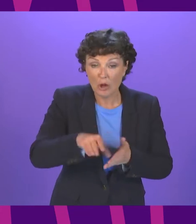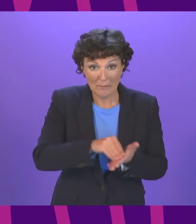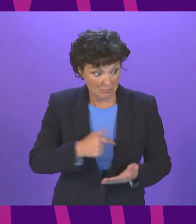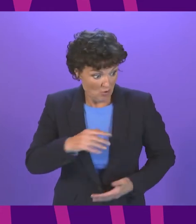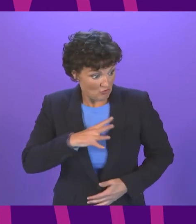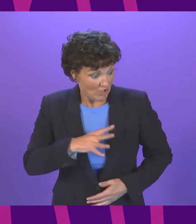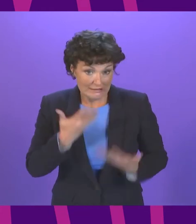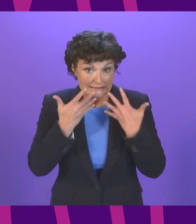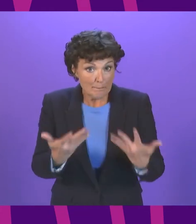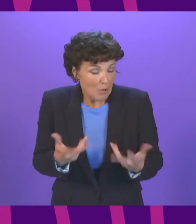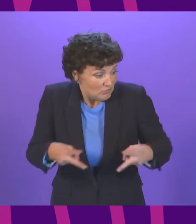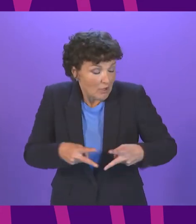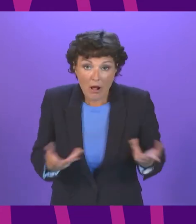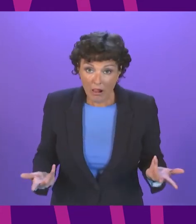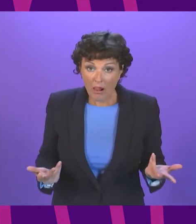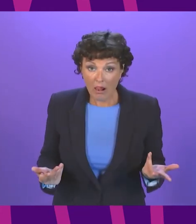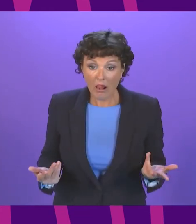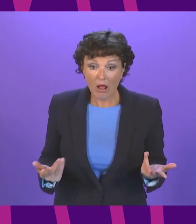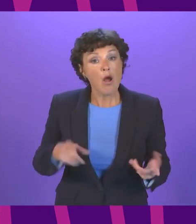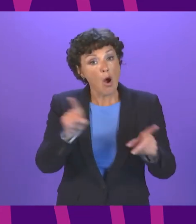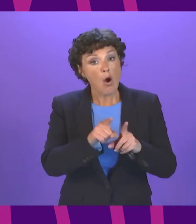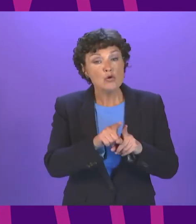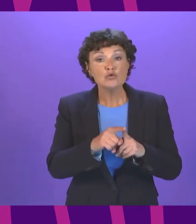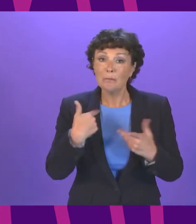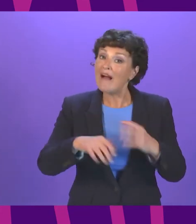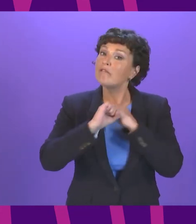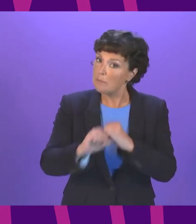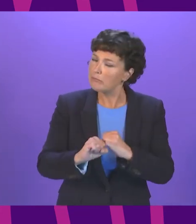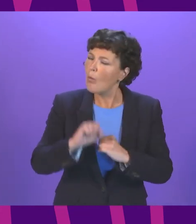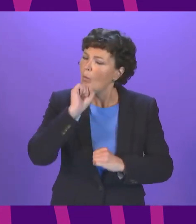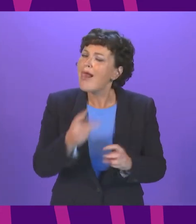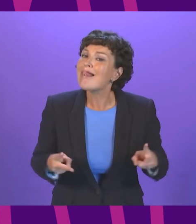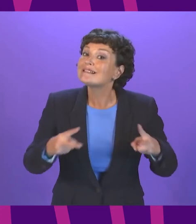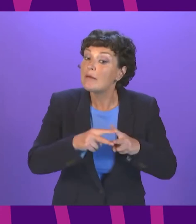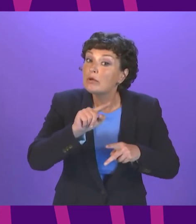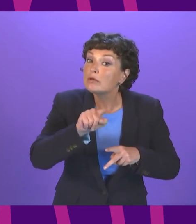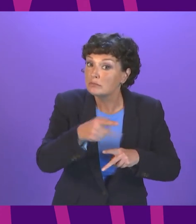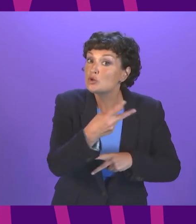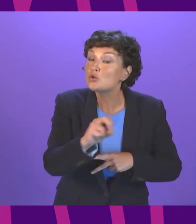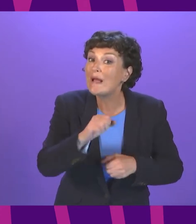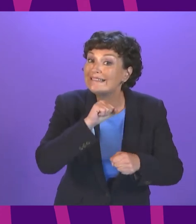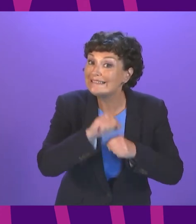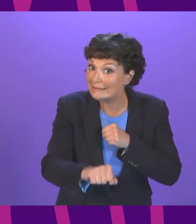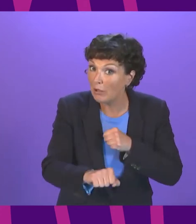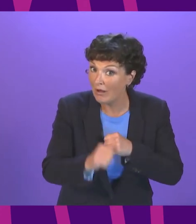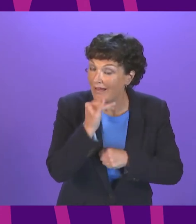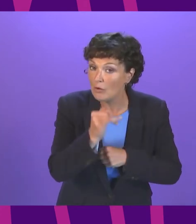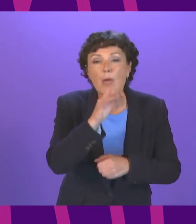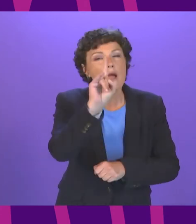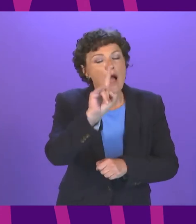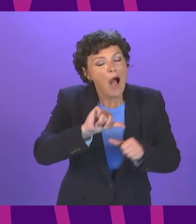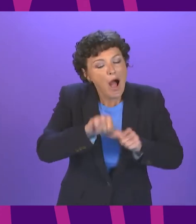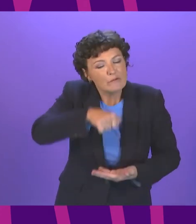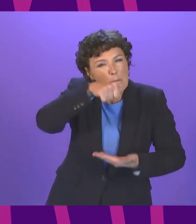originally asked to do. And we have given a commitment to double that again to £20 a week as soon as we can put the budgetary provisions in place.